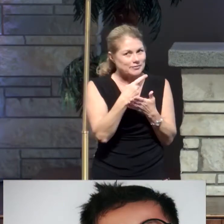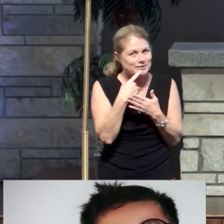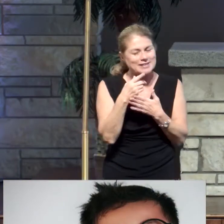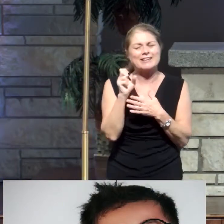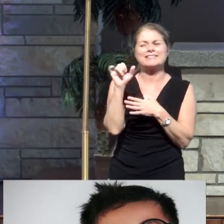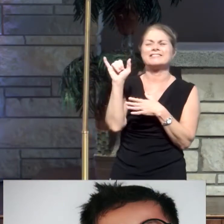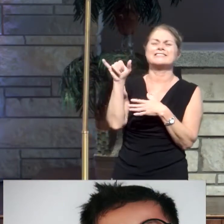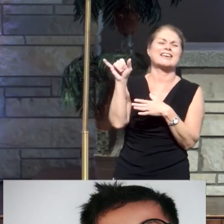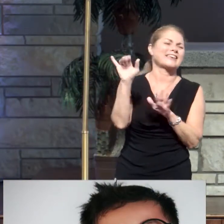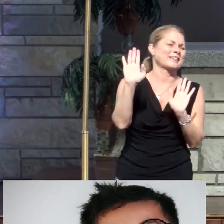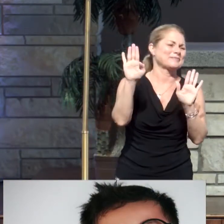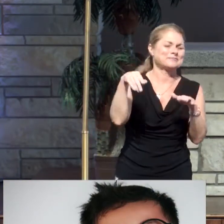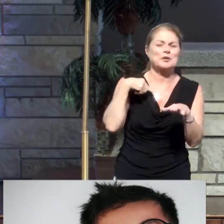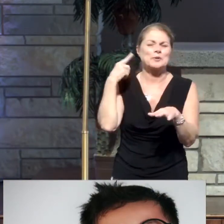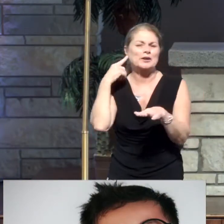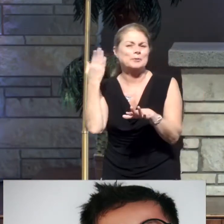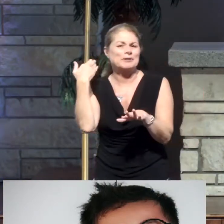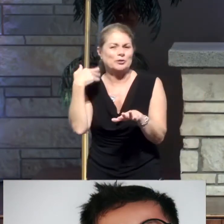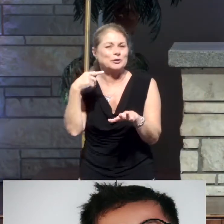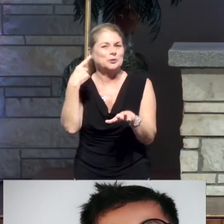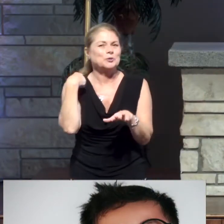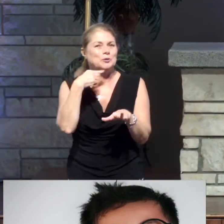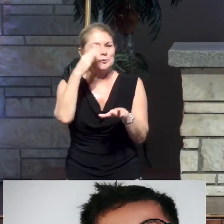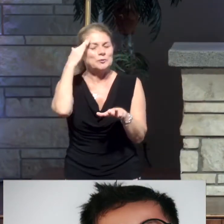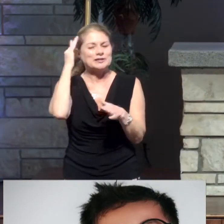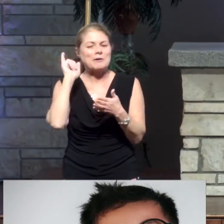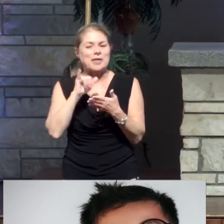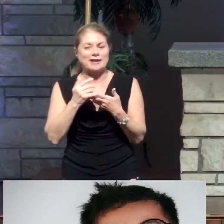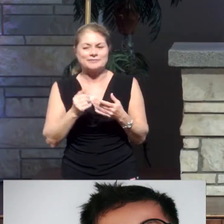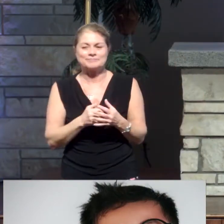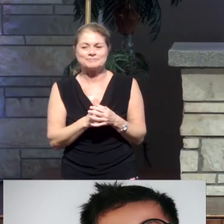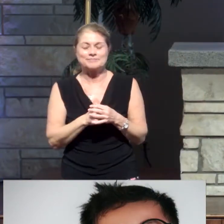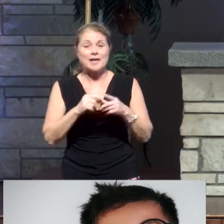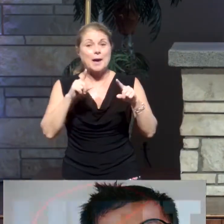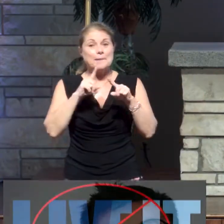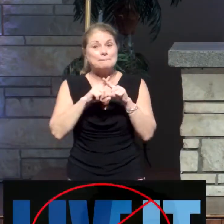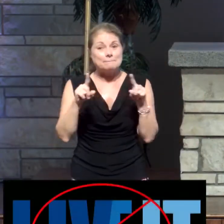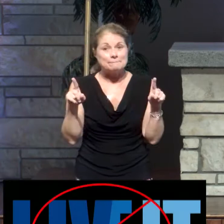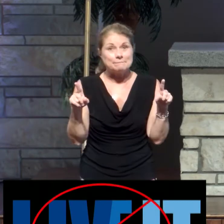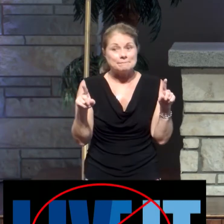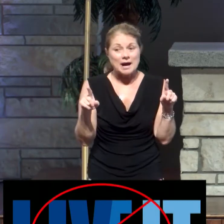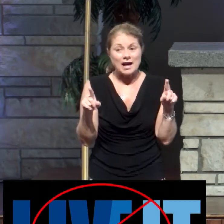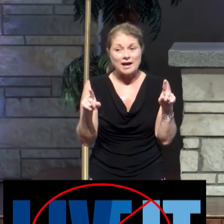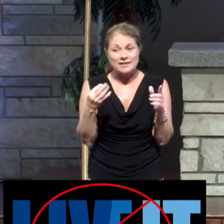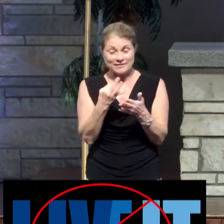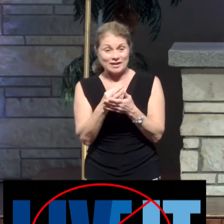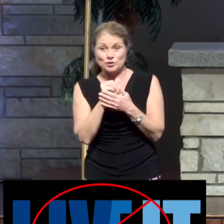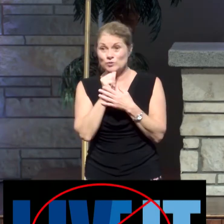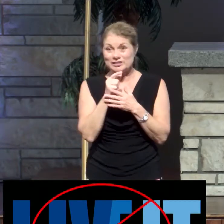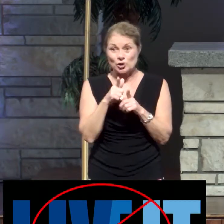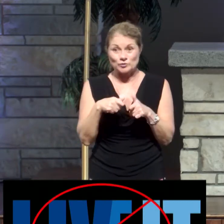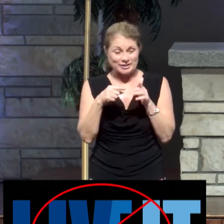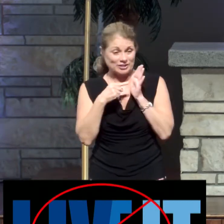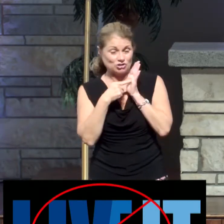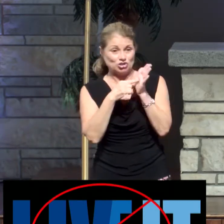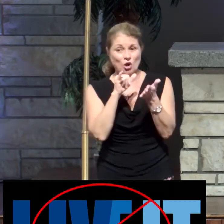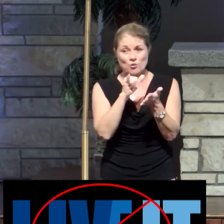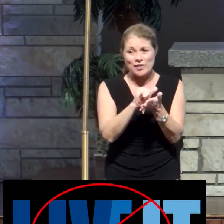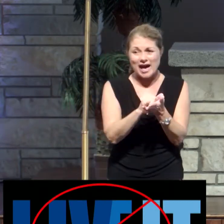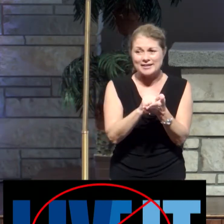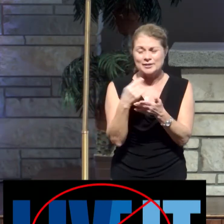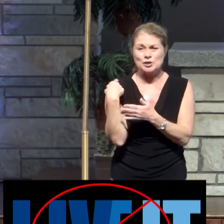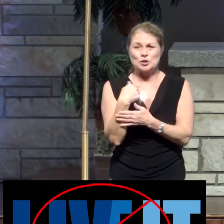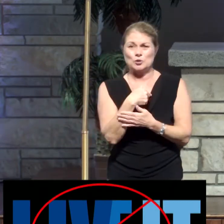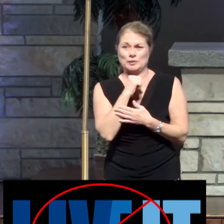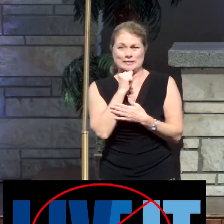yeah, yeah, yeah, yeah, yeah, we've heard this before, we know this. But the sad truth is, we don't live it. We do